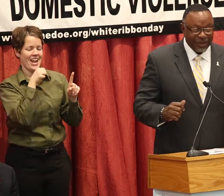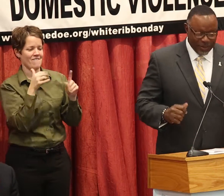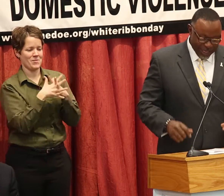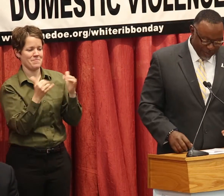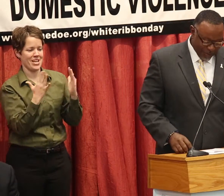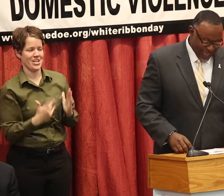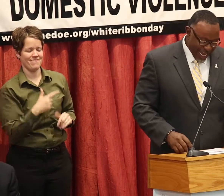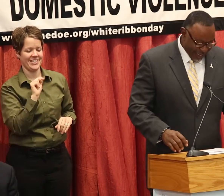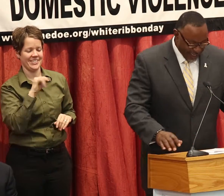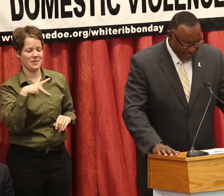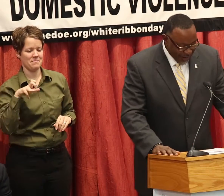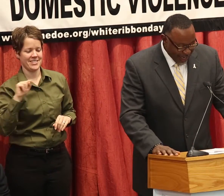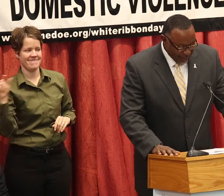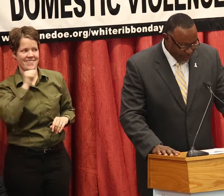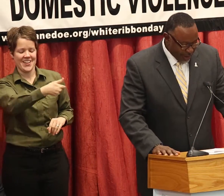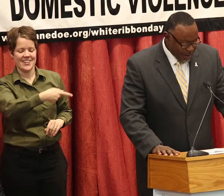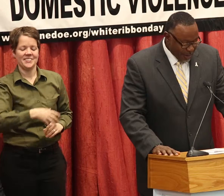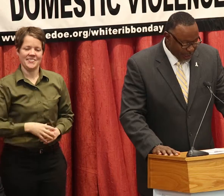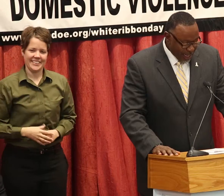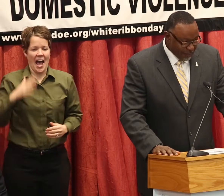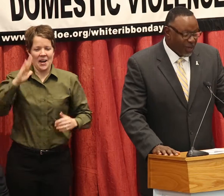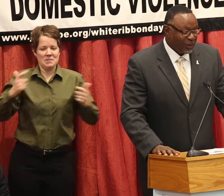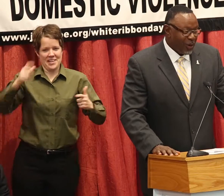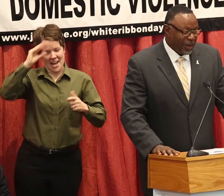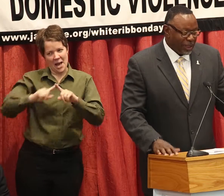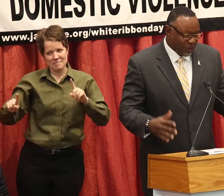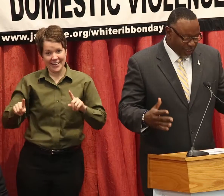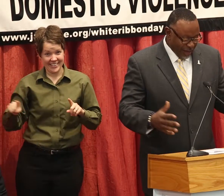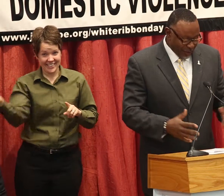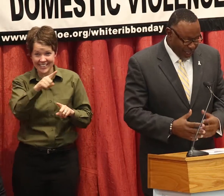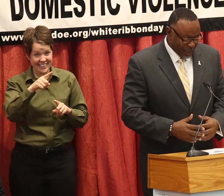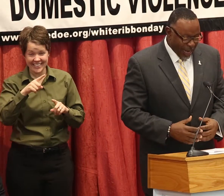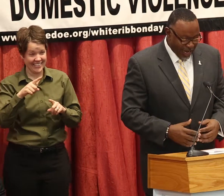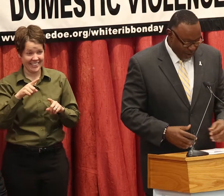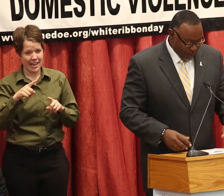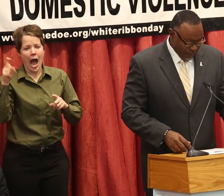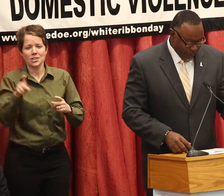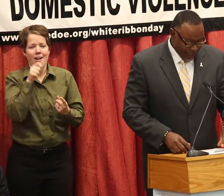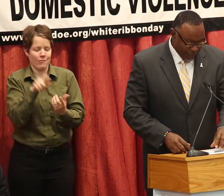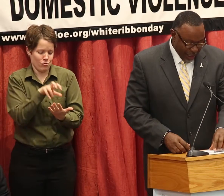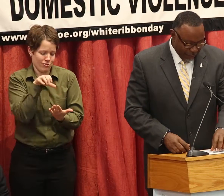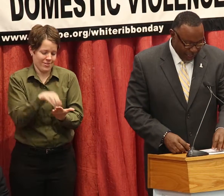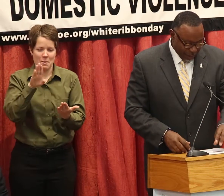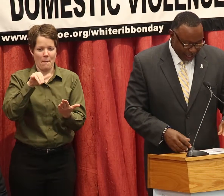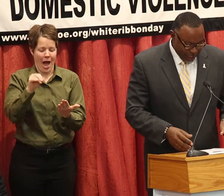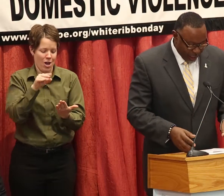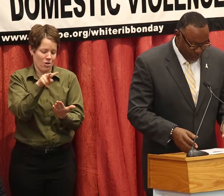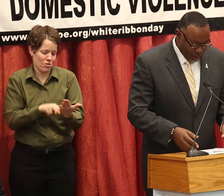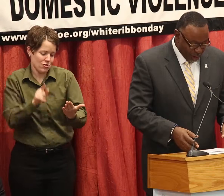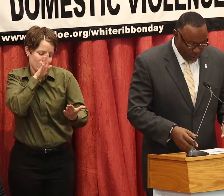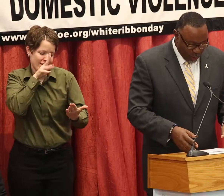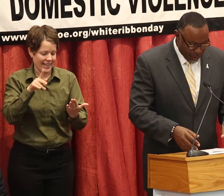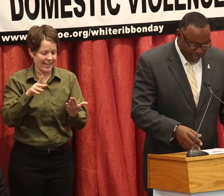And a lot of people think I'm a big guy, right? But if you don't know him, I shouldn't really have to read this bio, but I'm afraid that he's going to have a flashback and